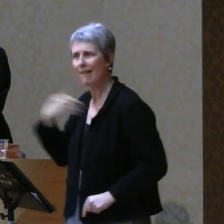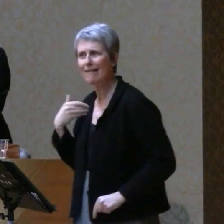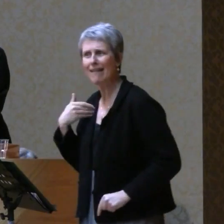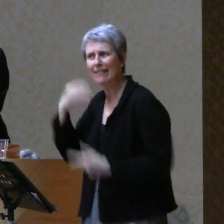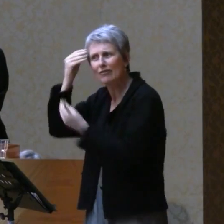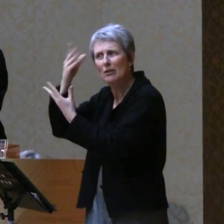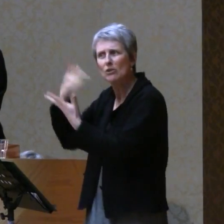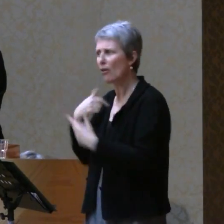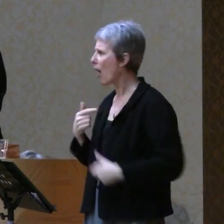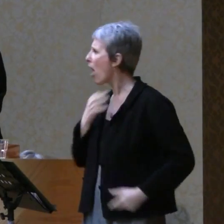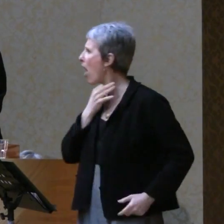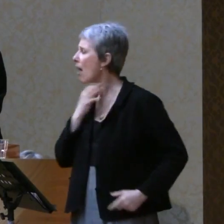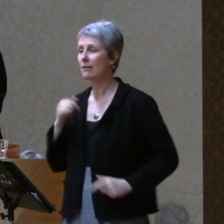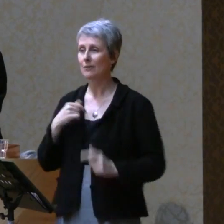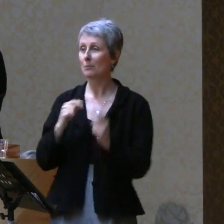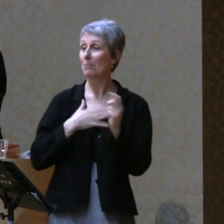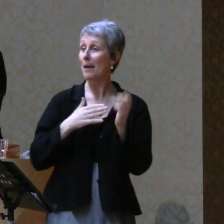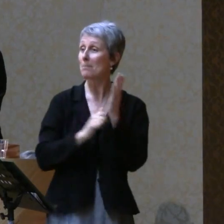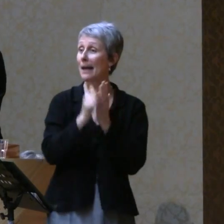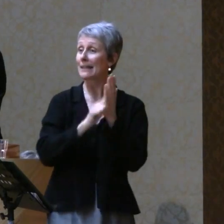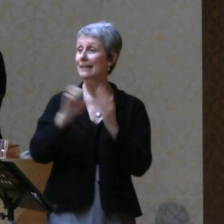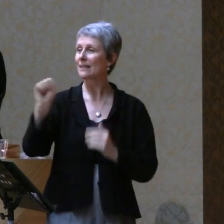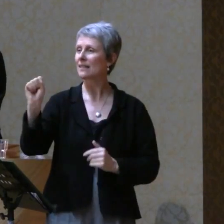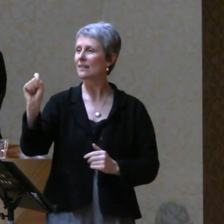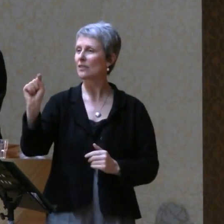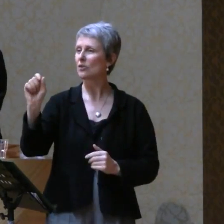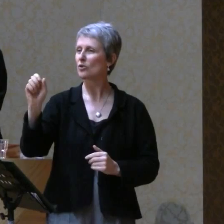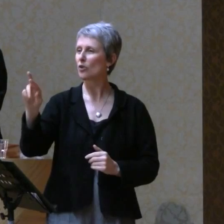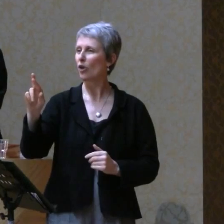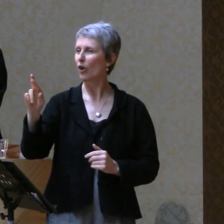writing madly all over the star magazine I was reading.